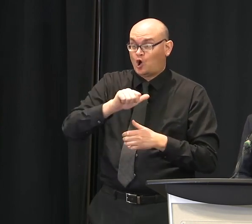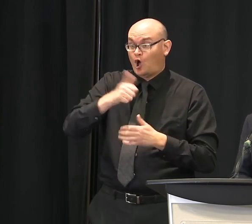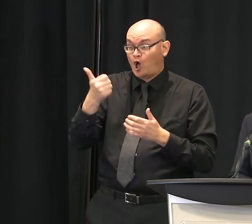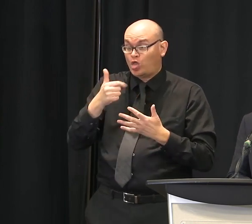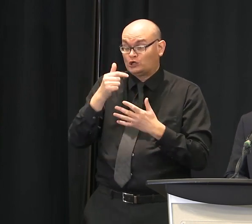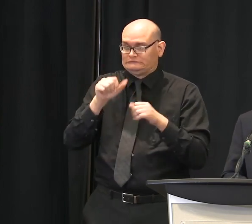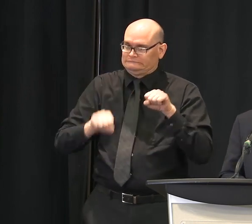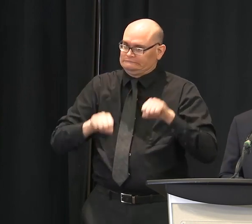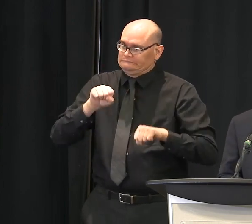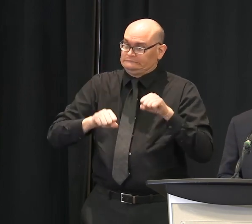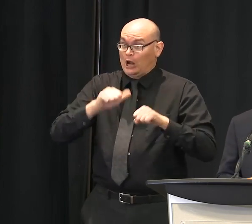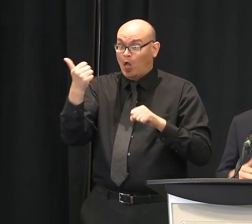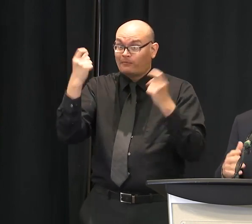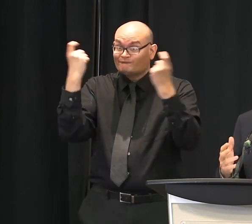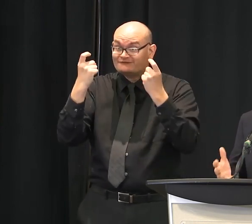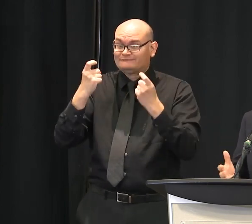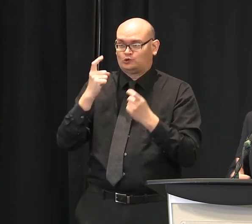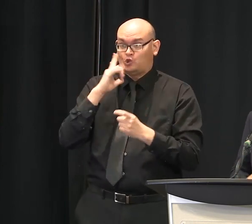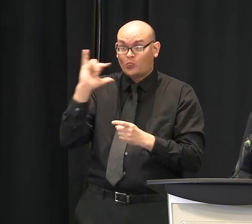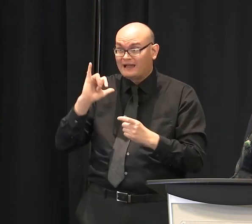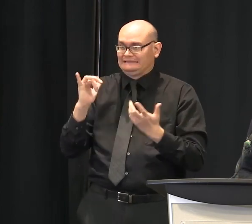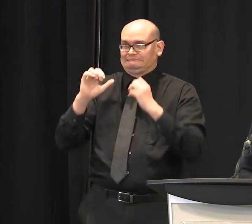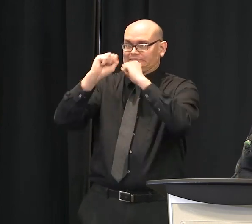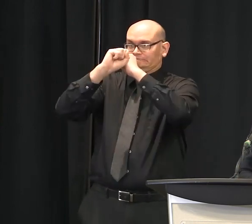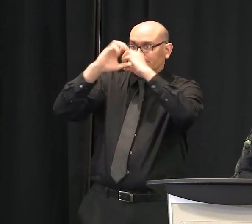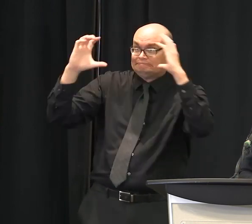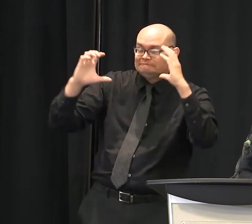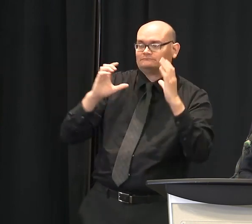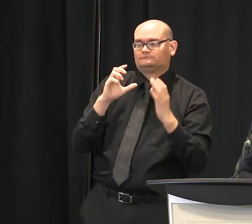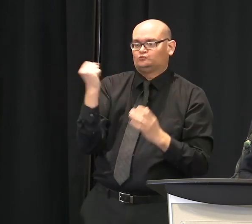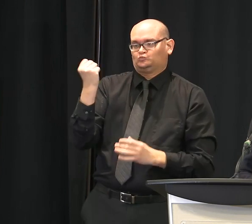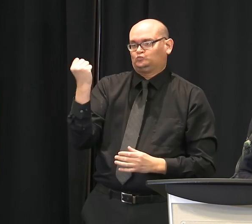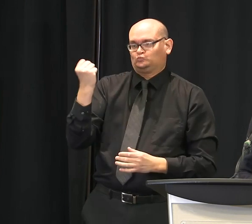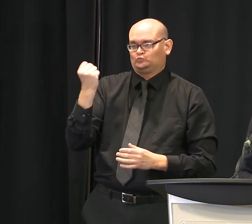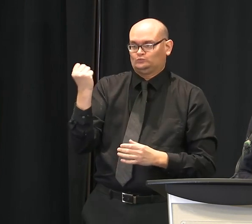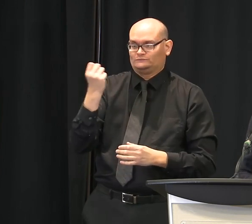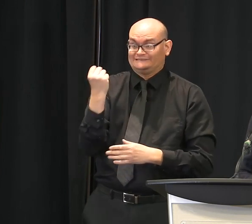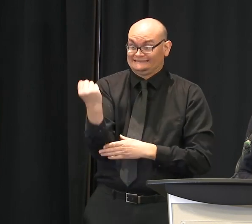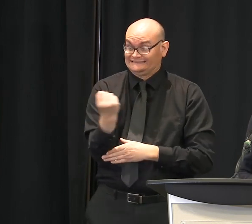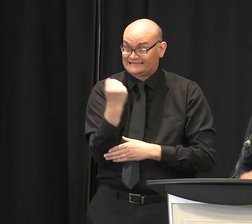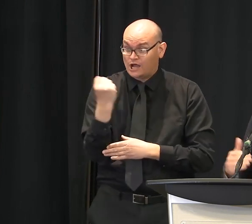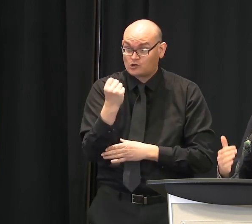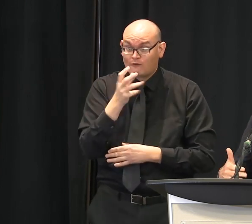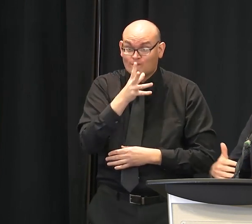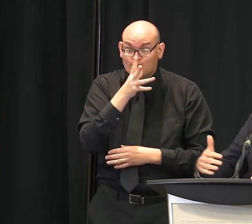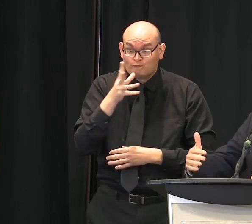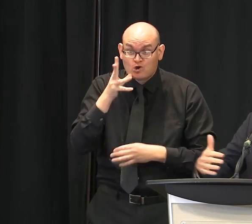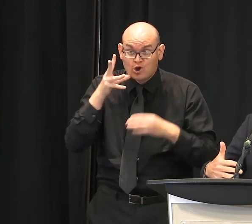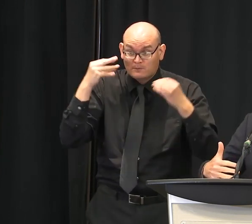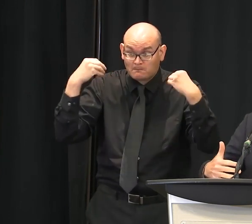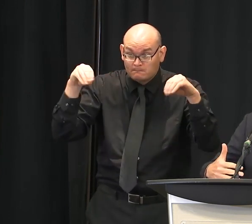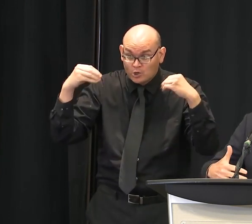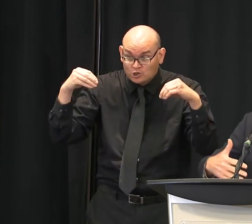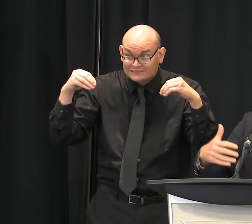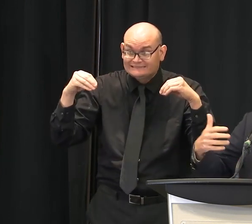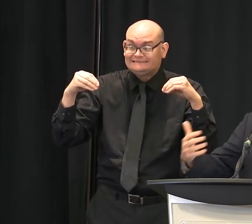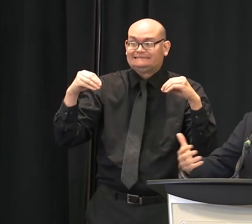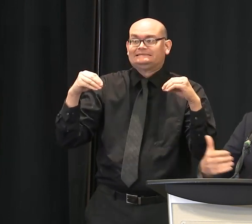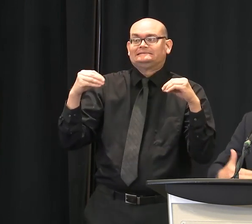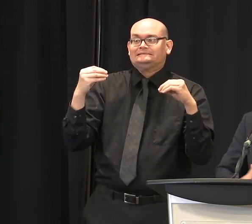Market. Again, it will not look exactly the way it has in the past, but our staff is hard at work on that, and they think they've found a way to